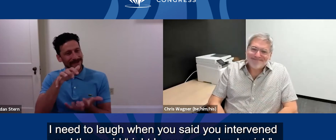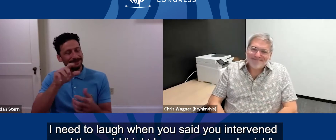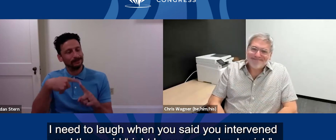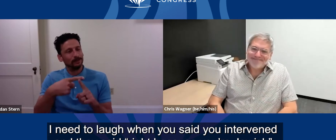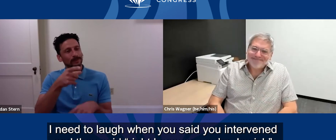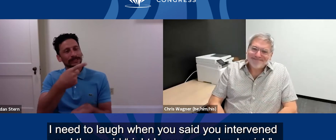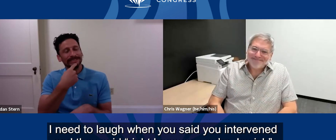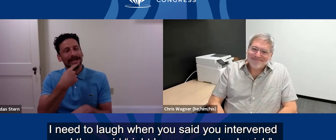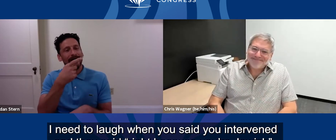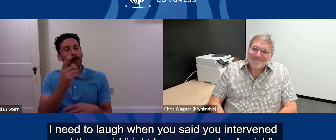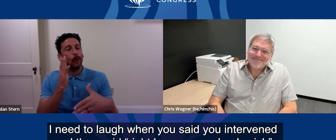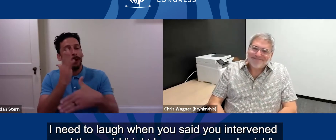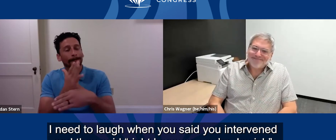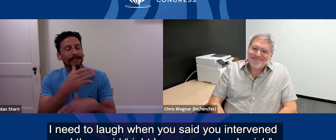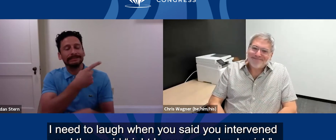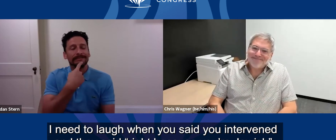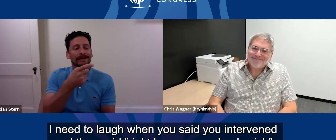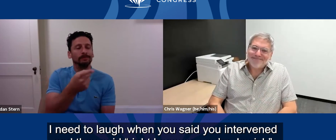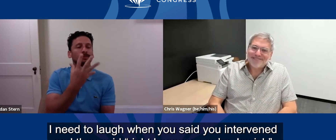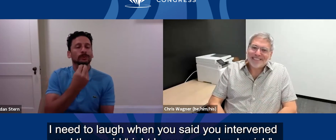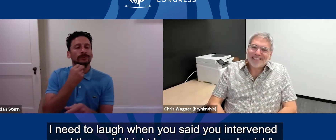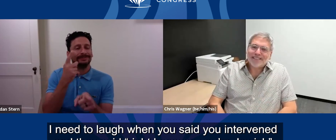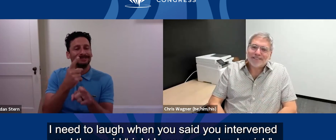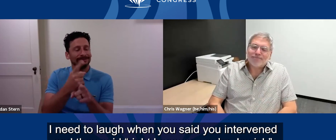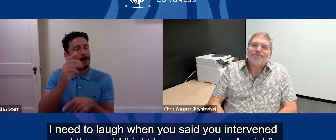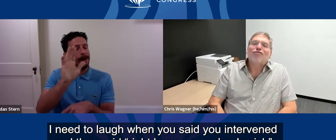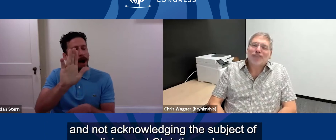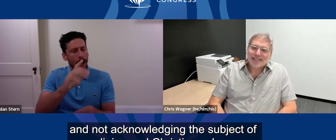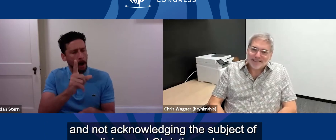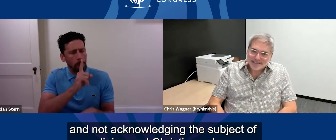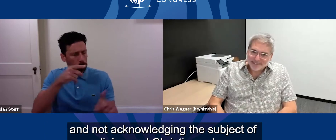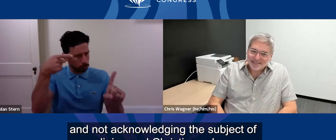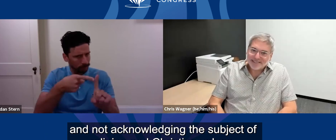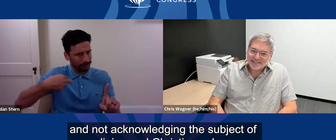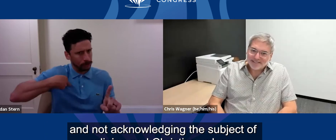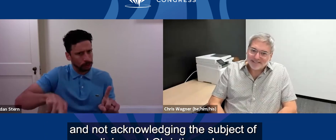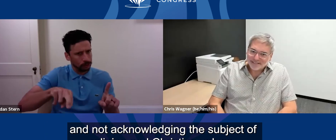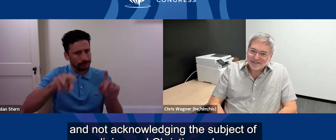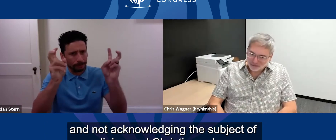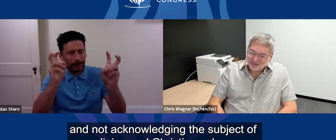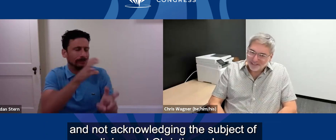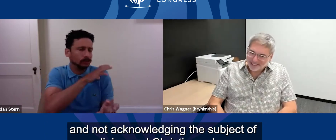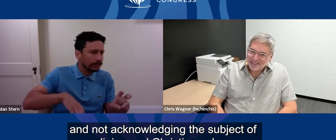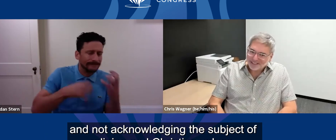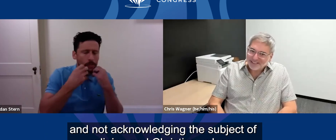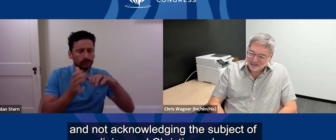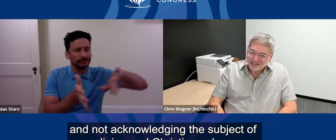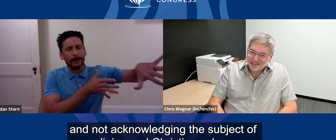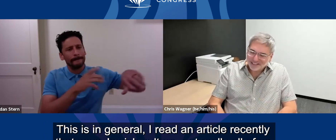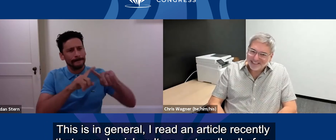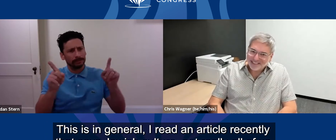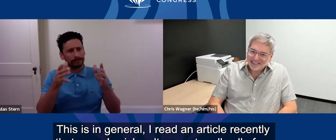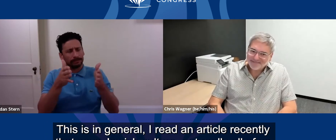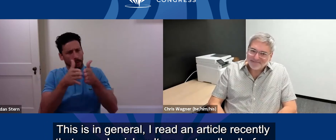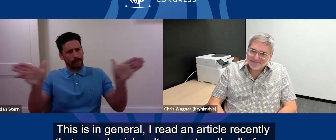laugh when you said you were intervened. they said, right, because you're Jewish. And not acknowledging the subject of religion and Christian values.